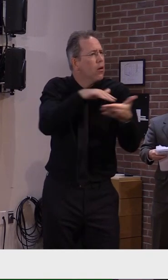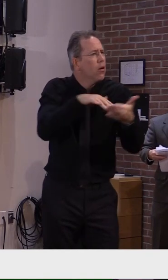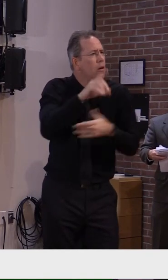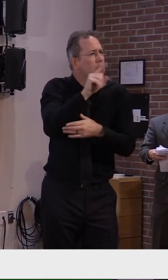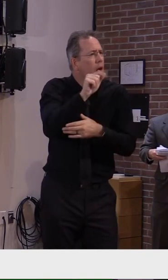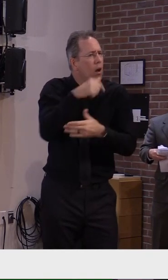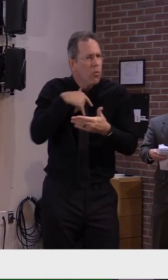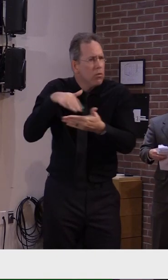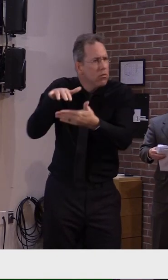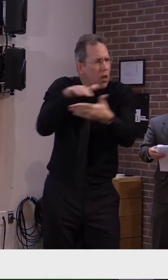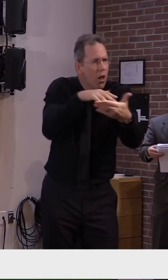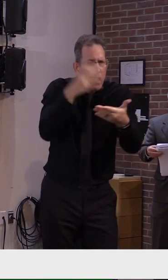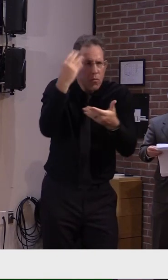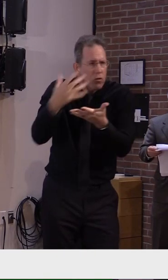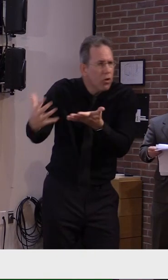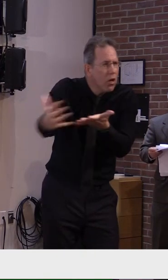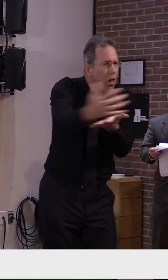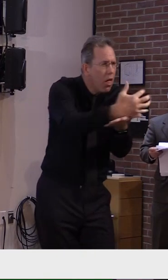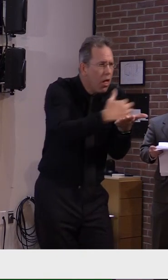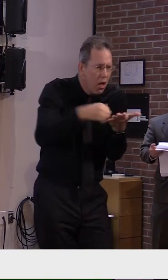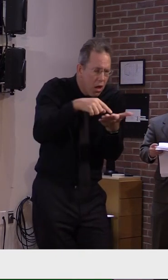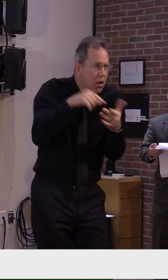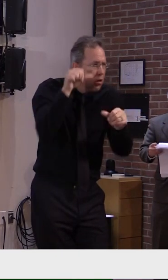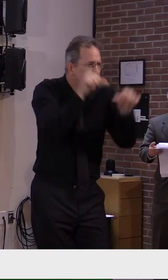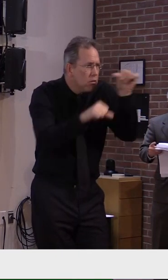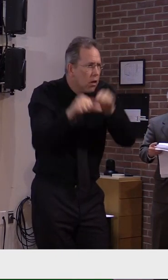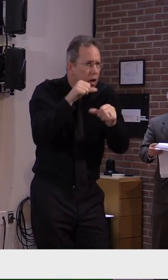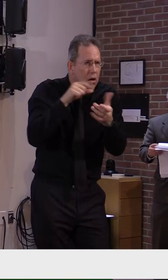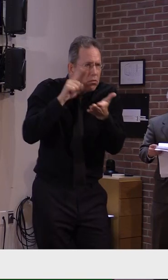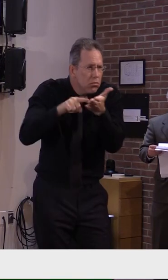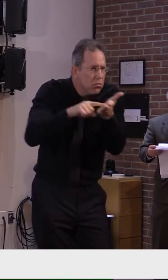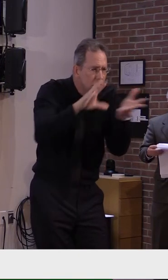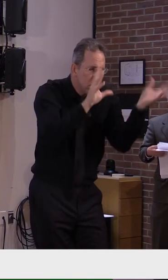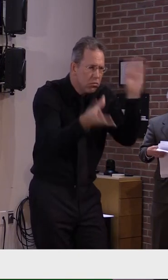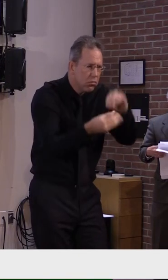consistently used data and science to guide our decisions.